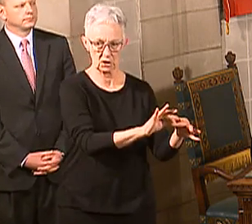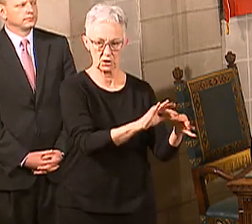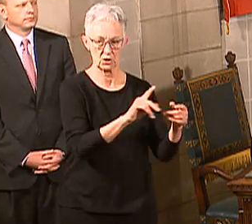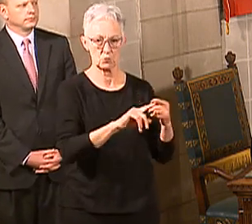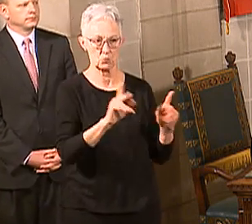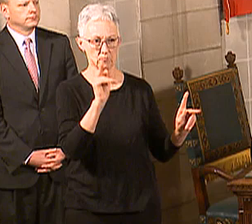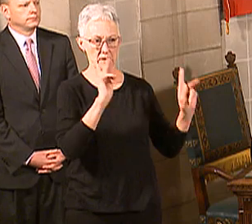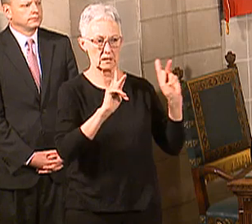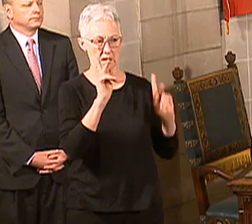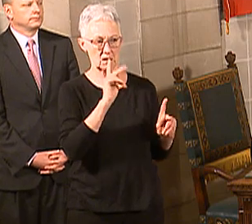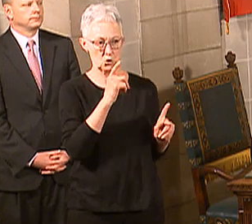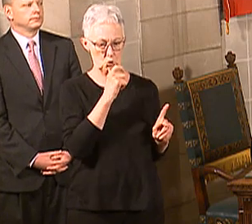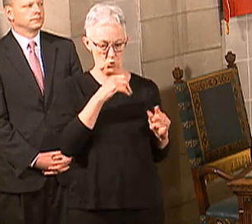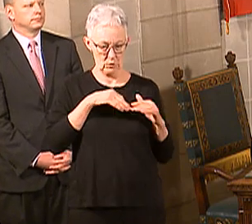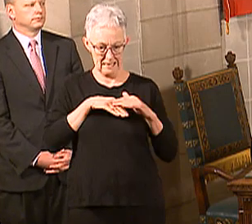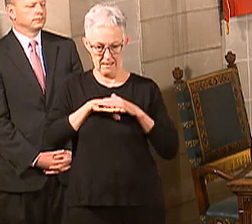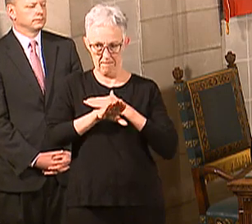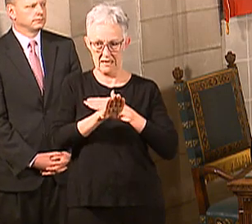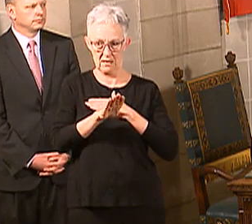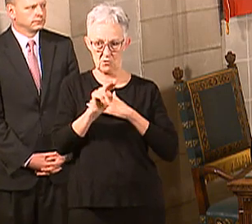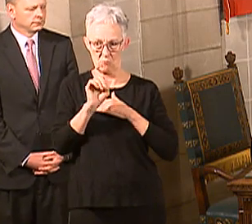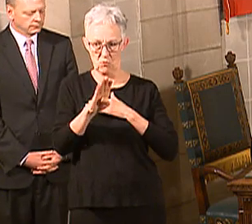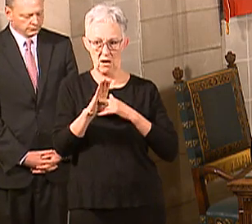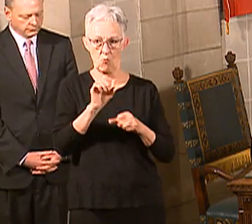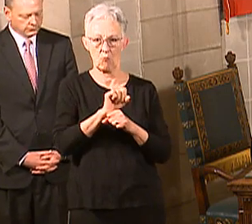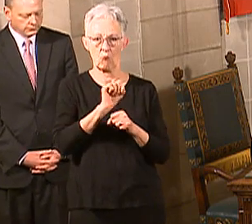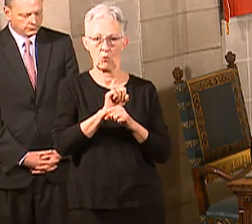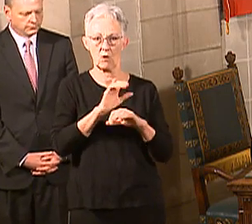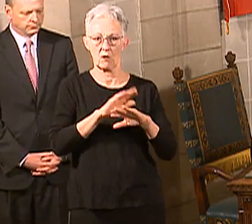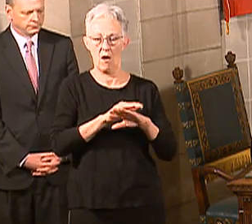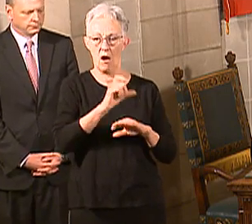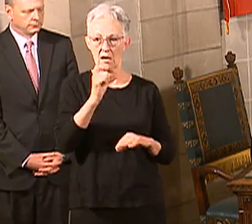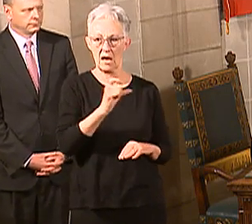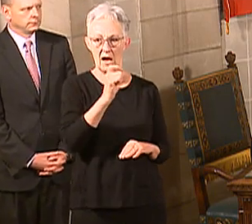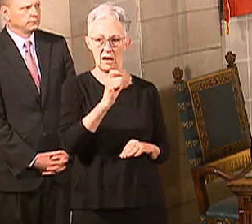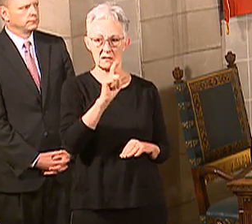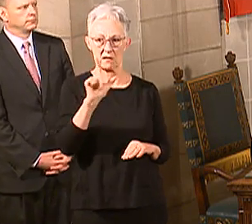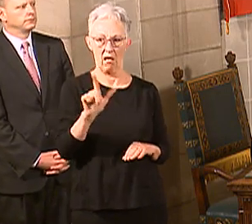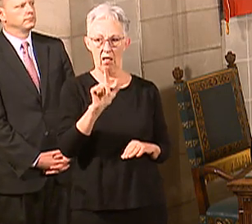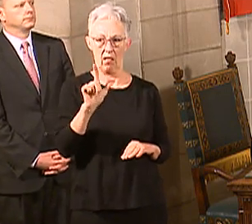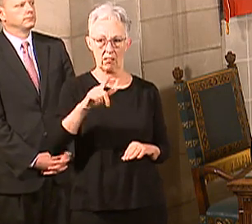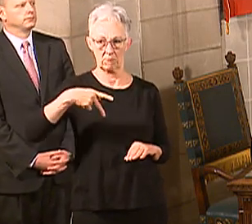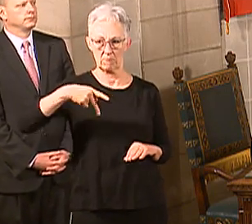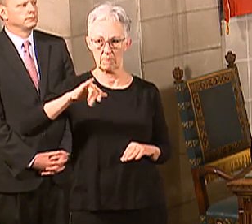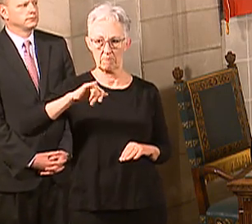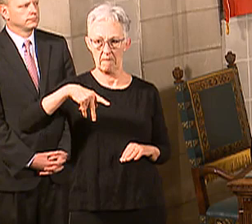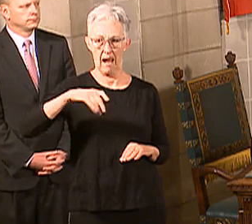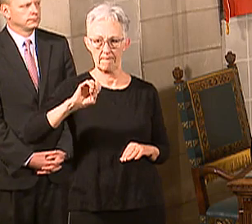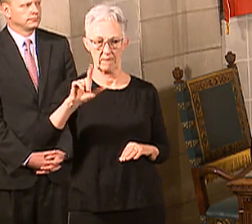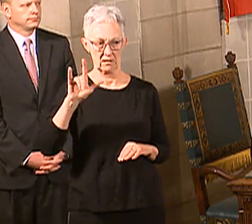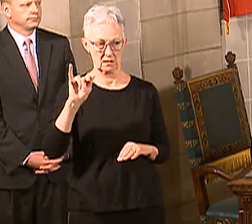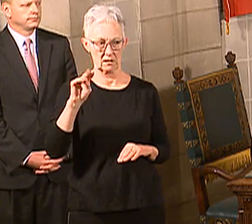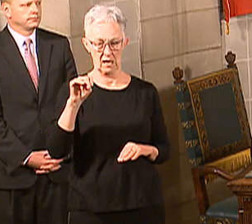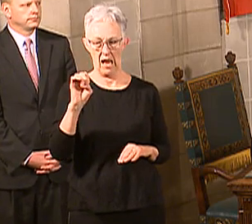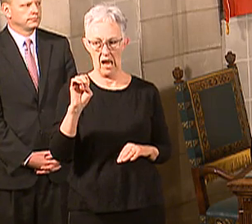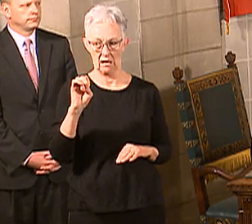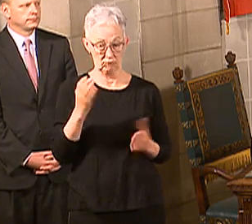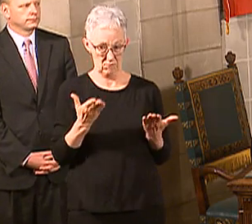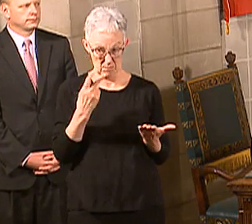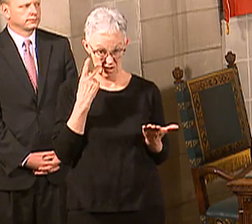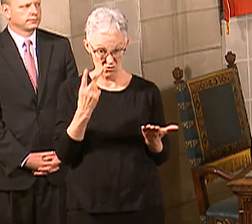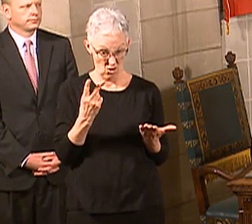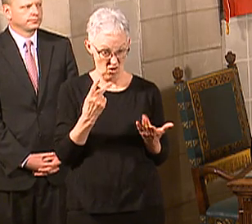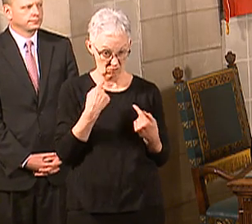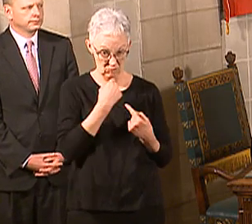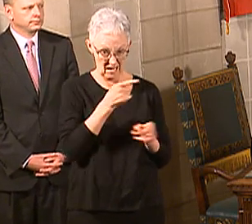folks that are coming into work on the Keystone XL pipeline, and you may have seen the announcement that that is moving forward. And so his question